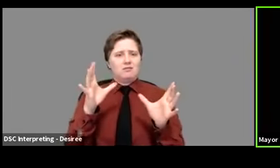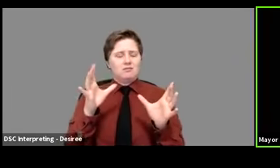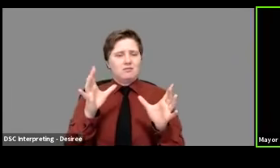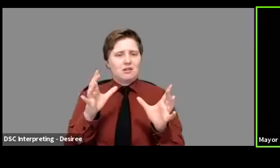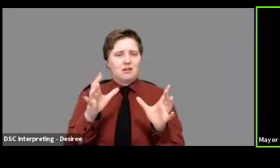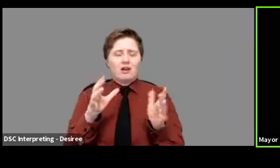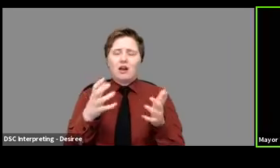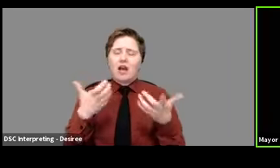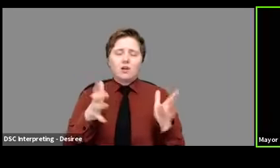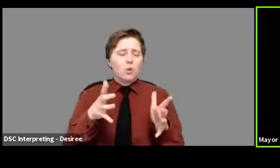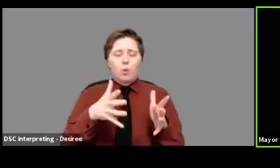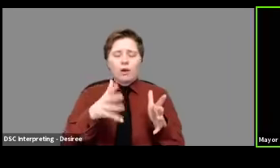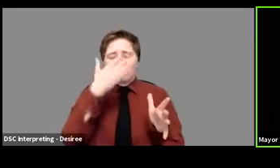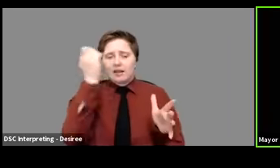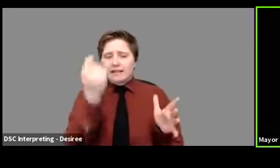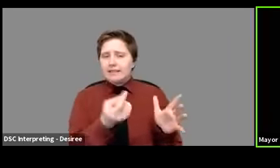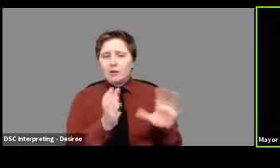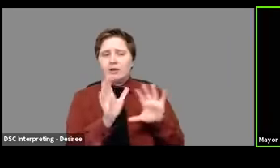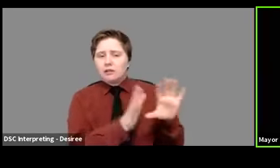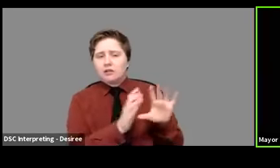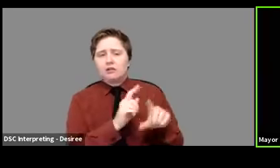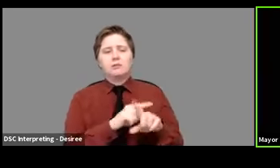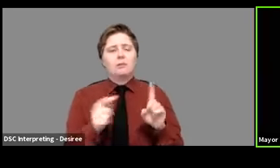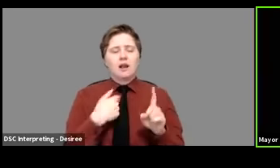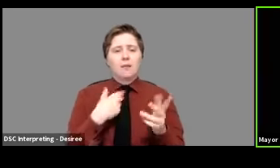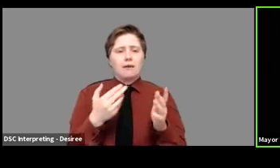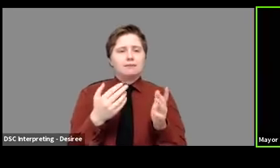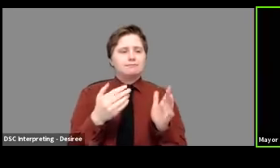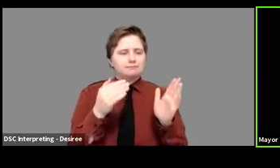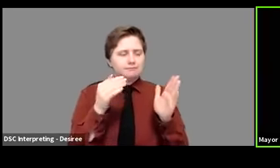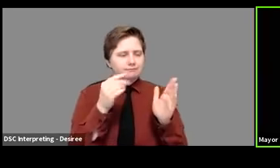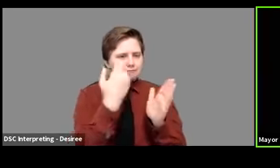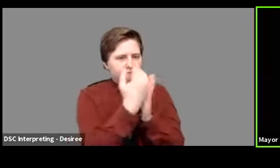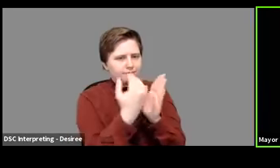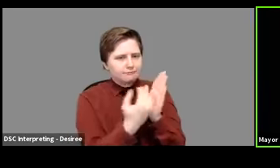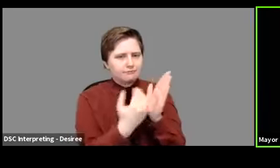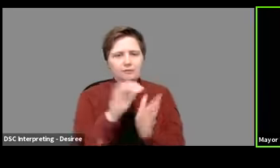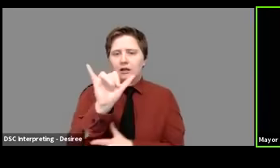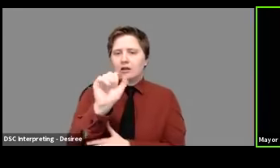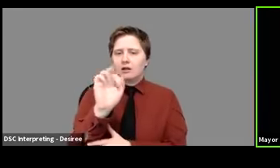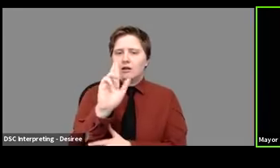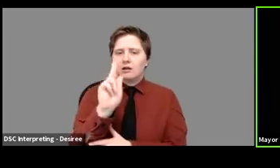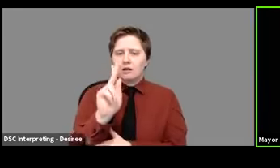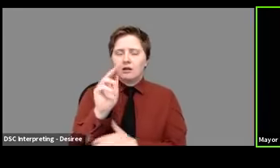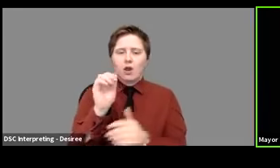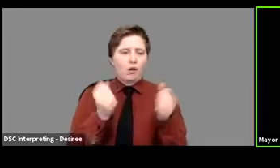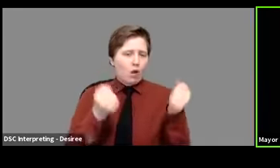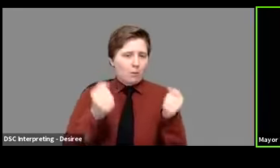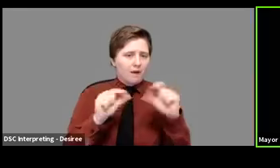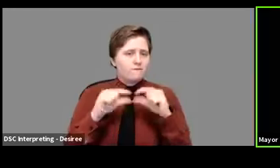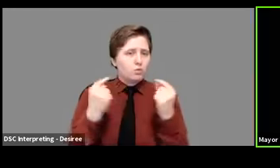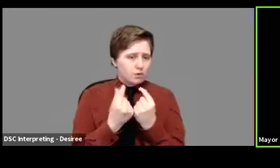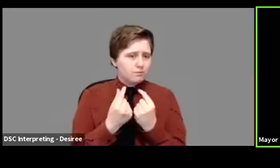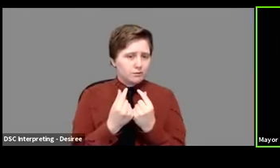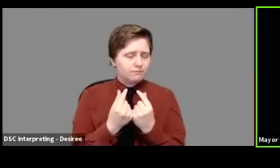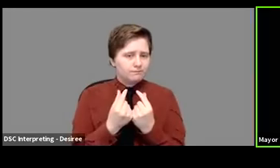leaving someone out. I do want to highlight Yark Automotive Group today.